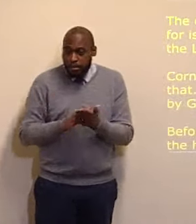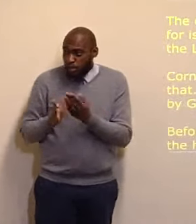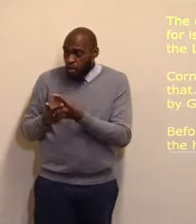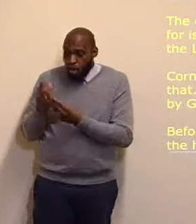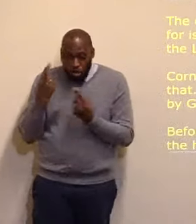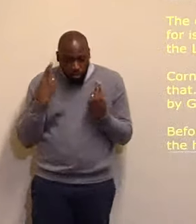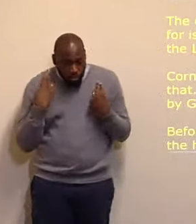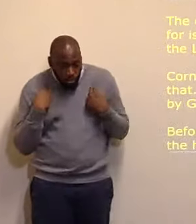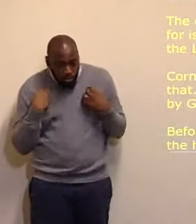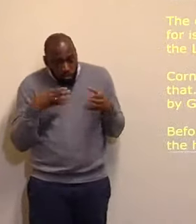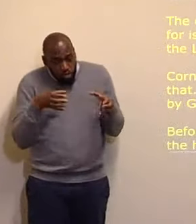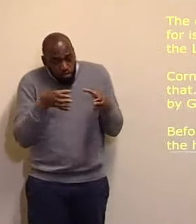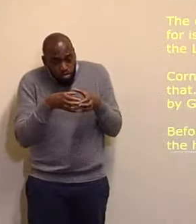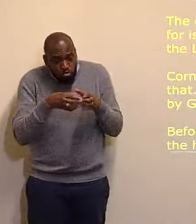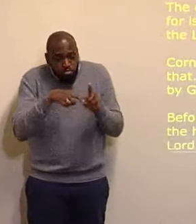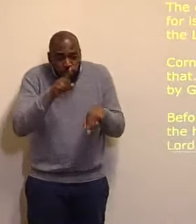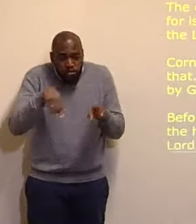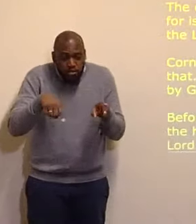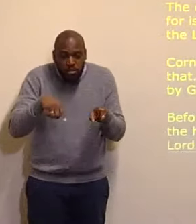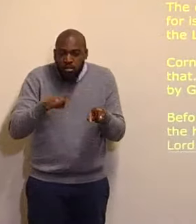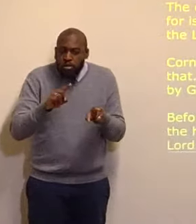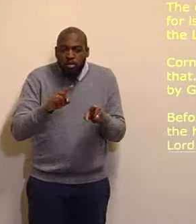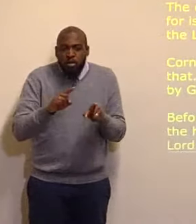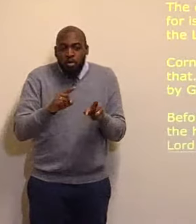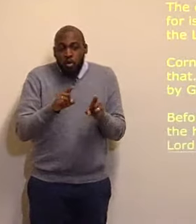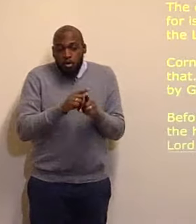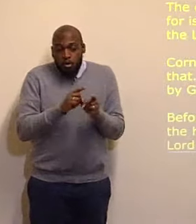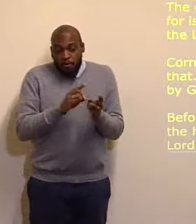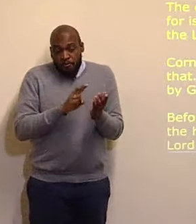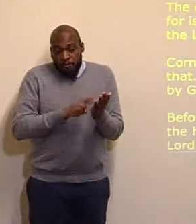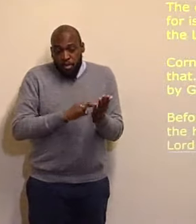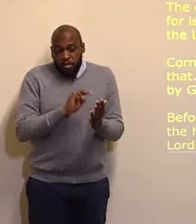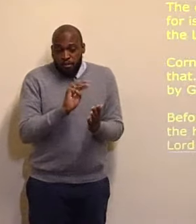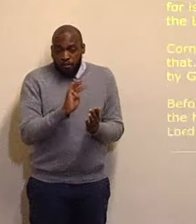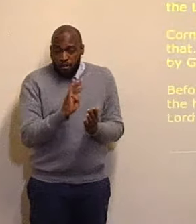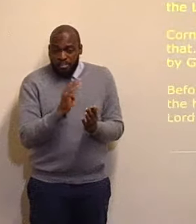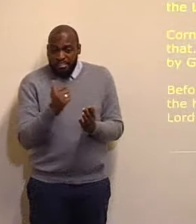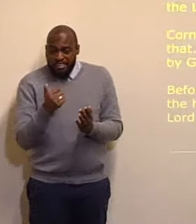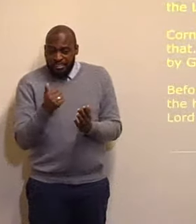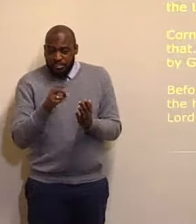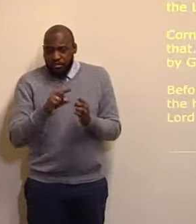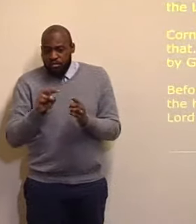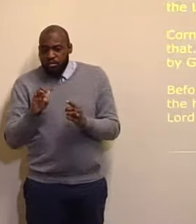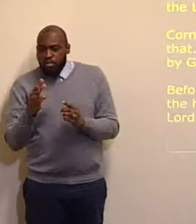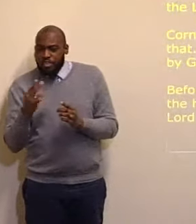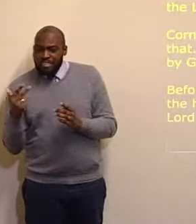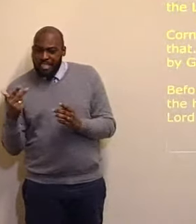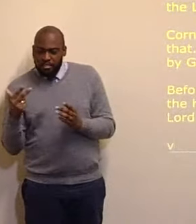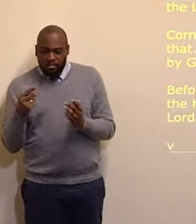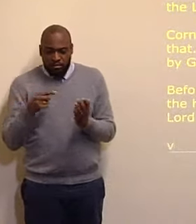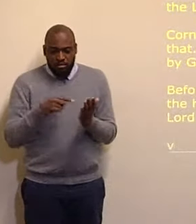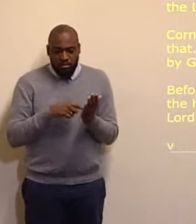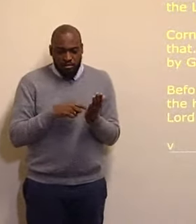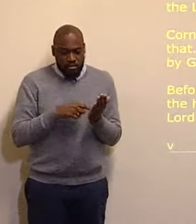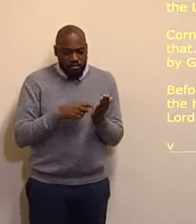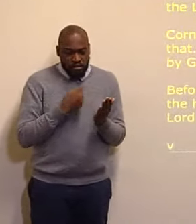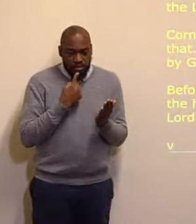second, is that, verse 36, to 38, look at what it says there. Jesus, of Nazareth,